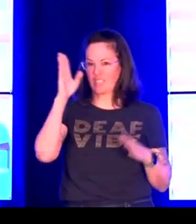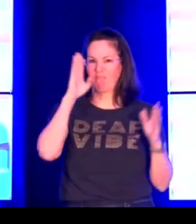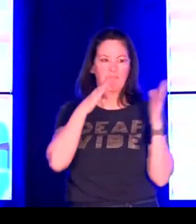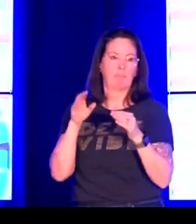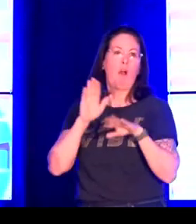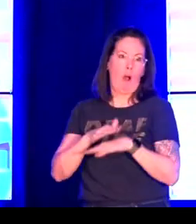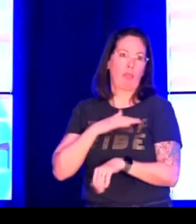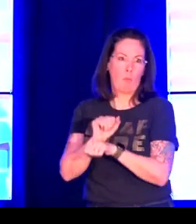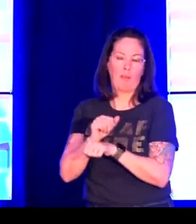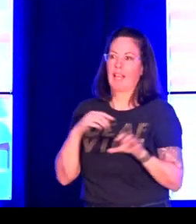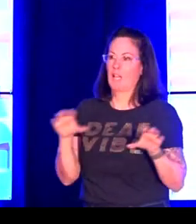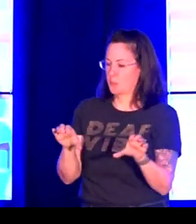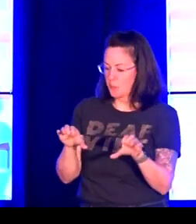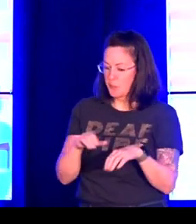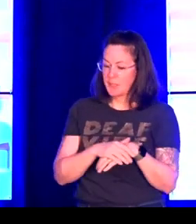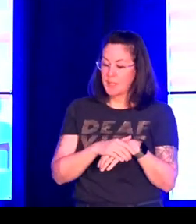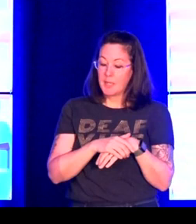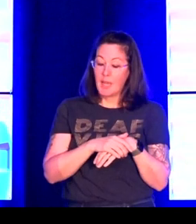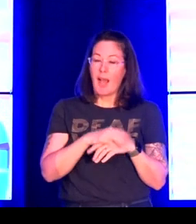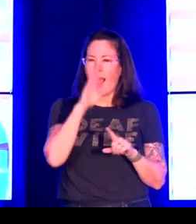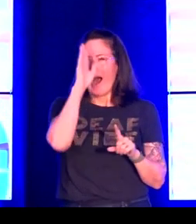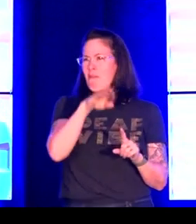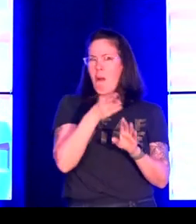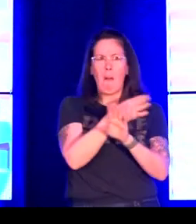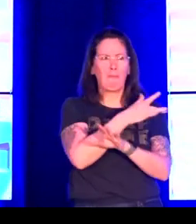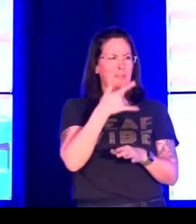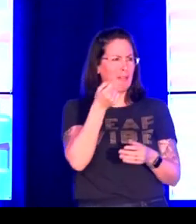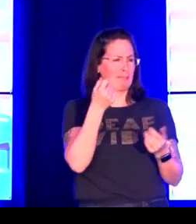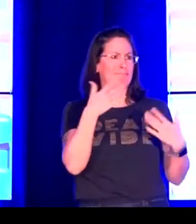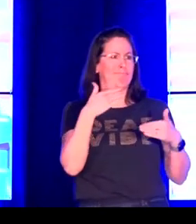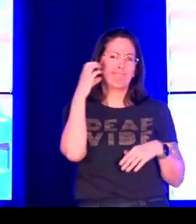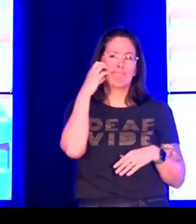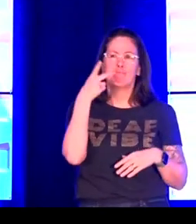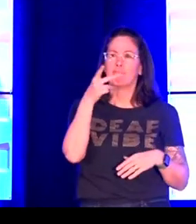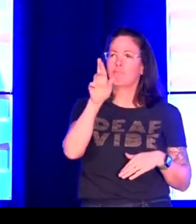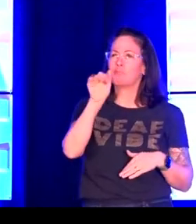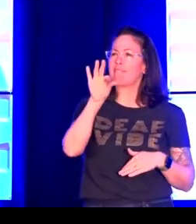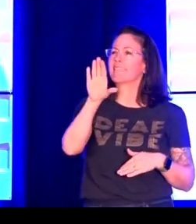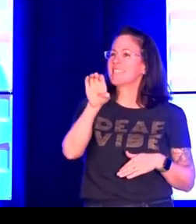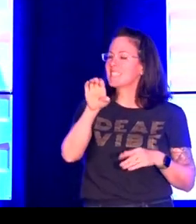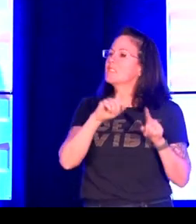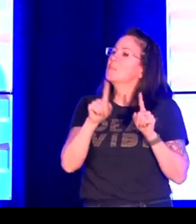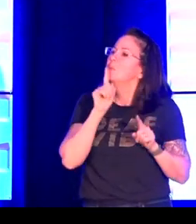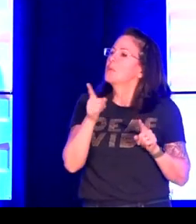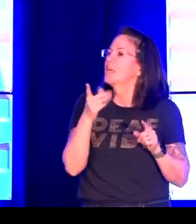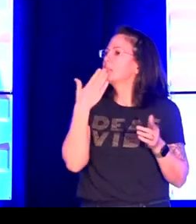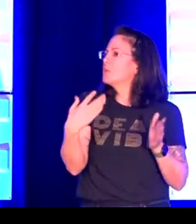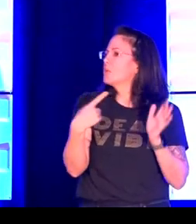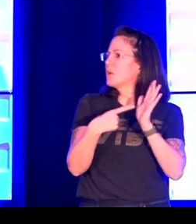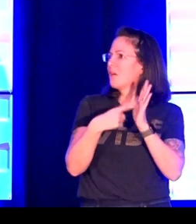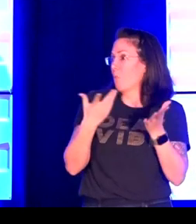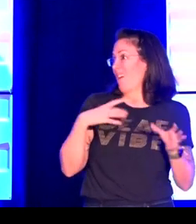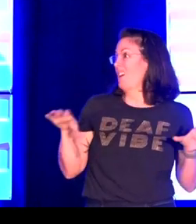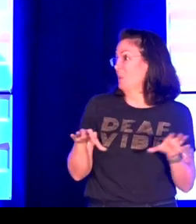so now this brings me to the last portion of my talk which will be about the work that I do so everything I've said this far seems like a big fat